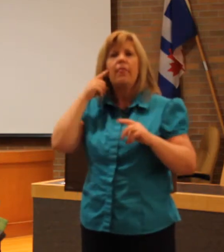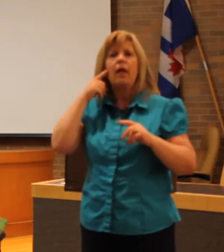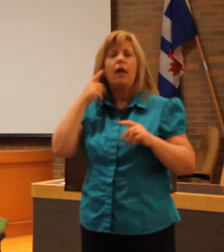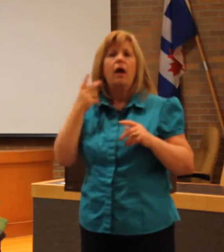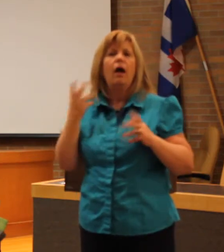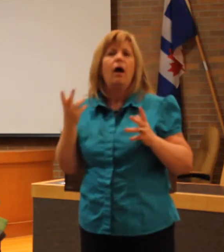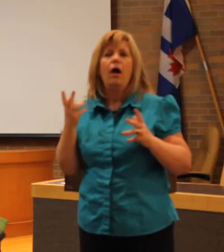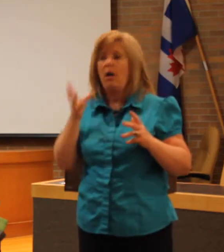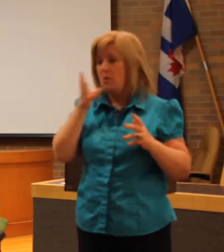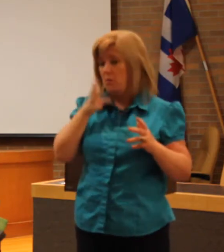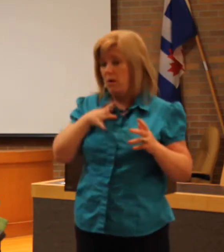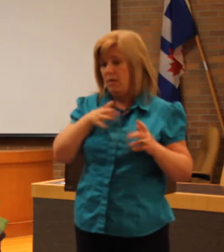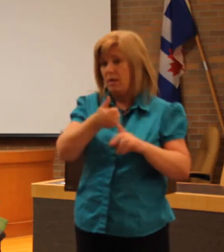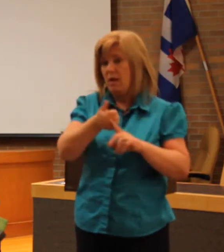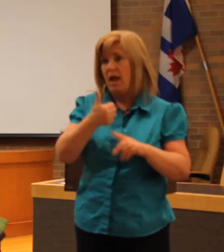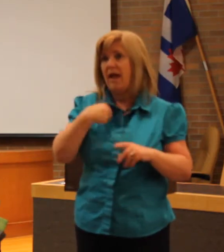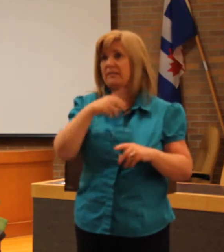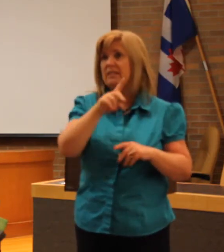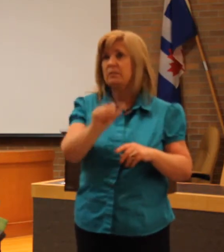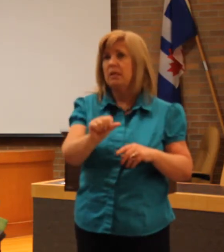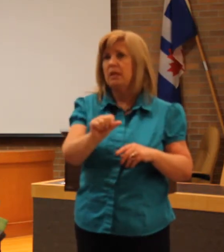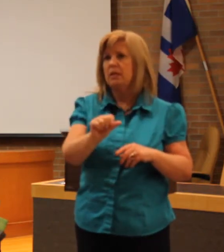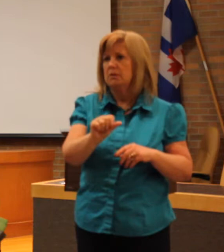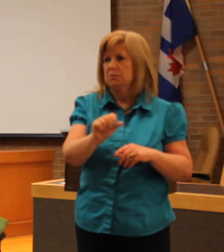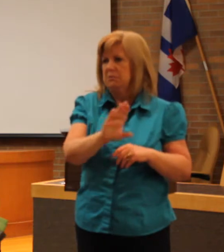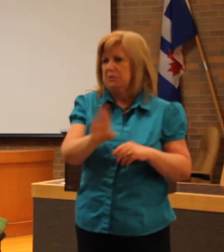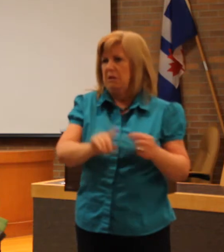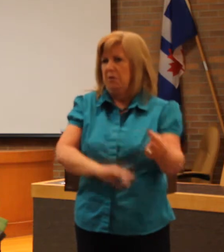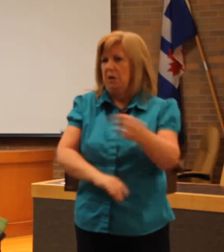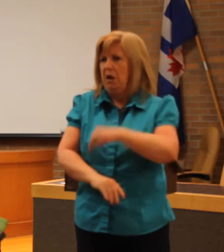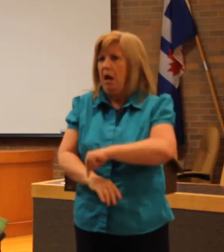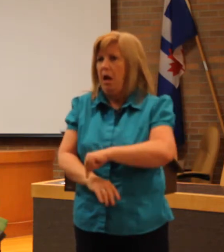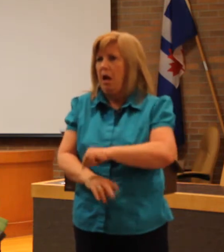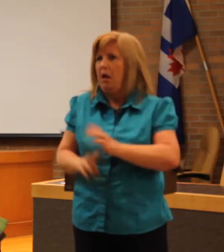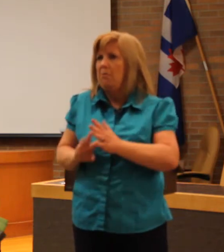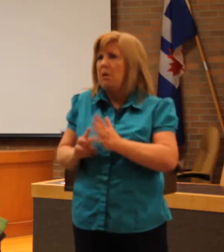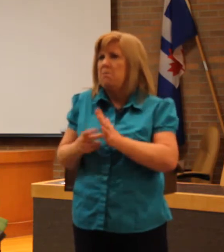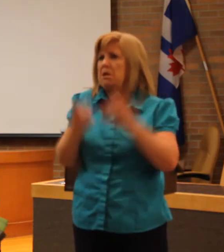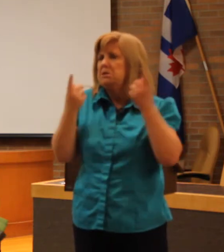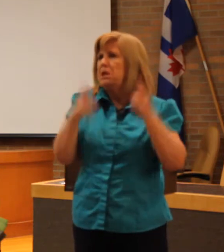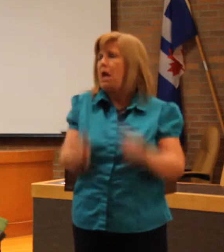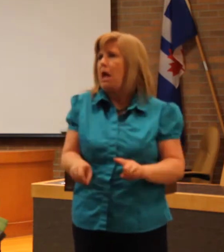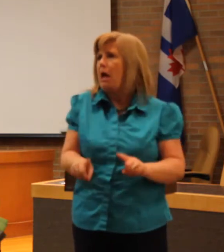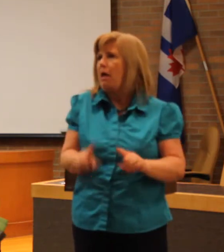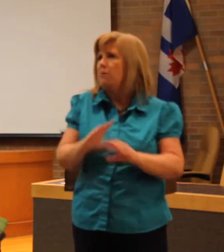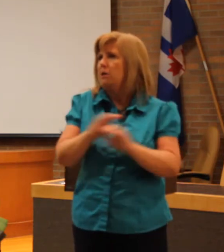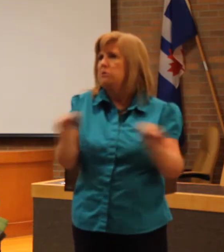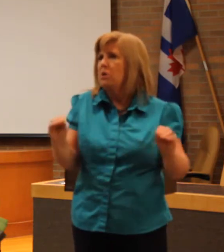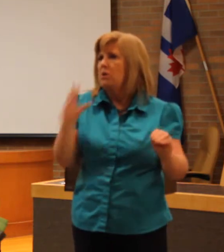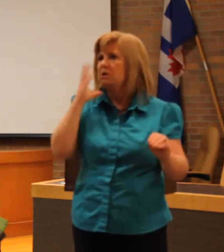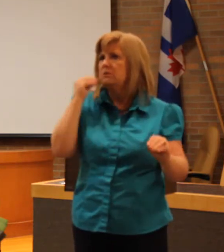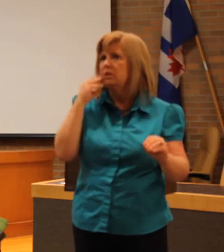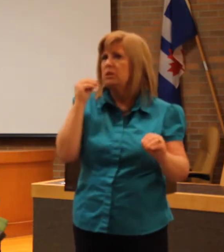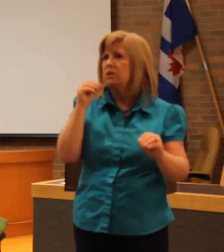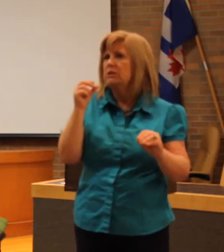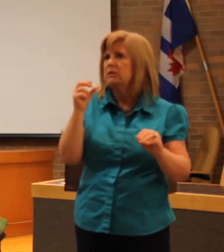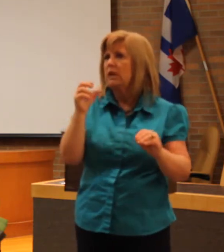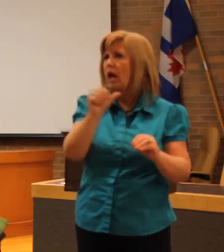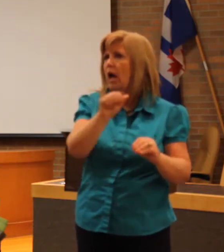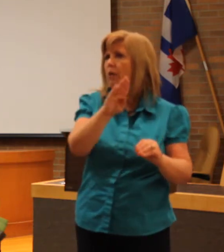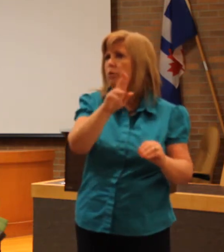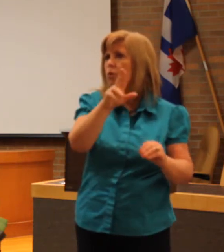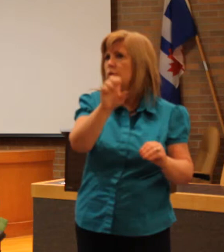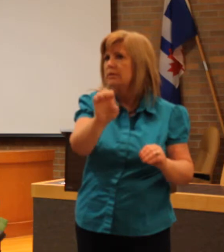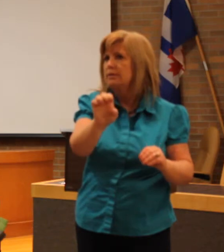well, women with disabilities don't come here so they must not face intimate partner abuse. But the reality is women with